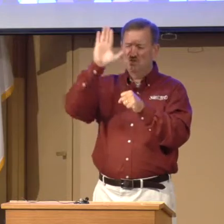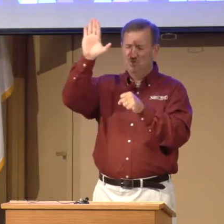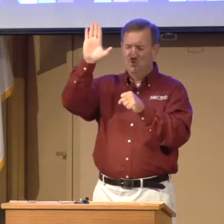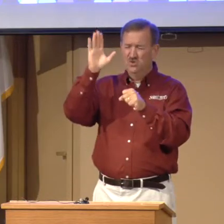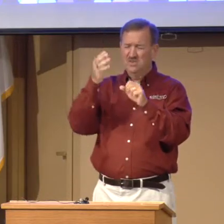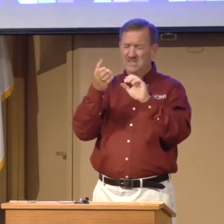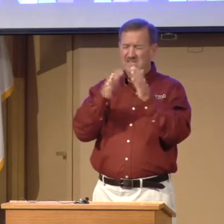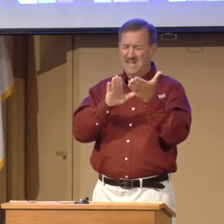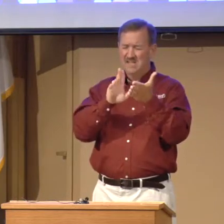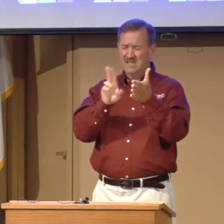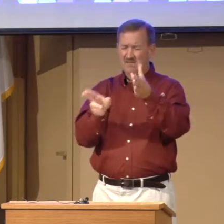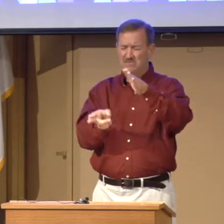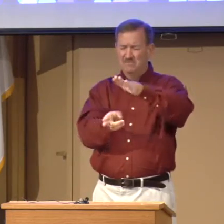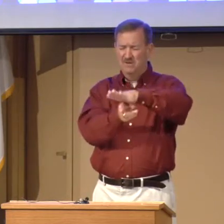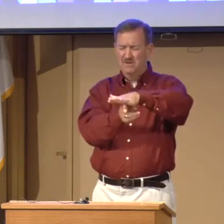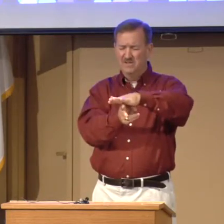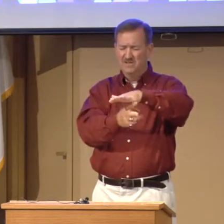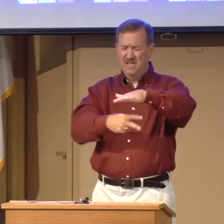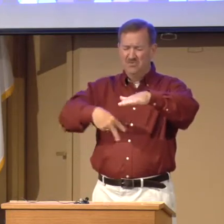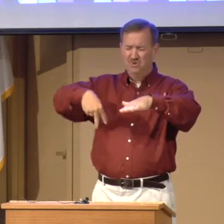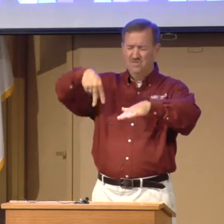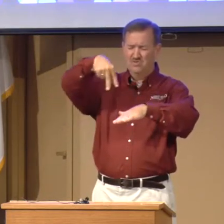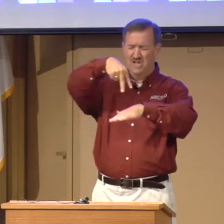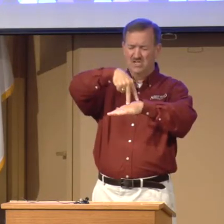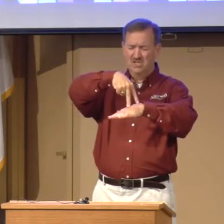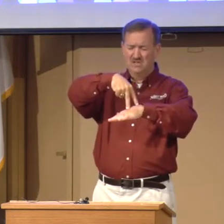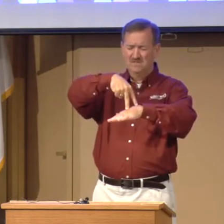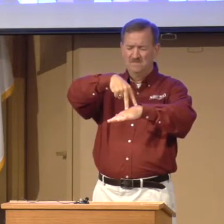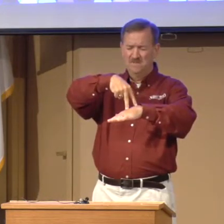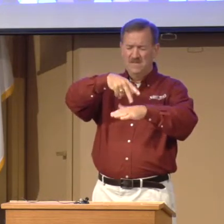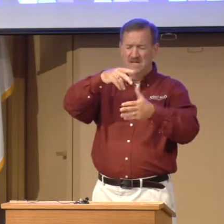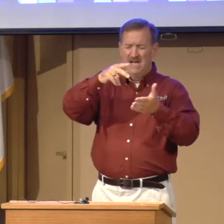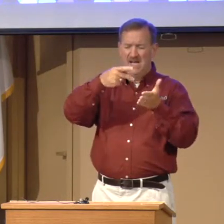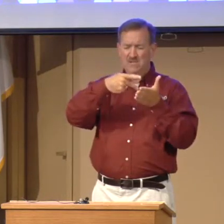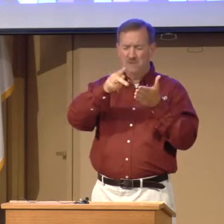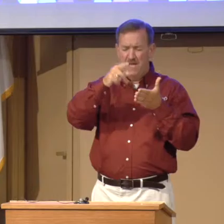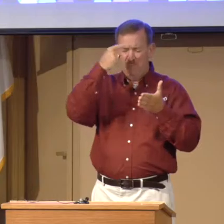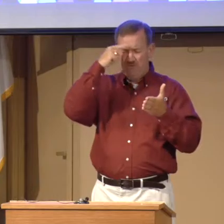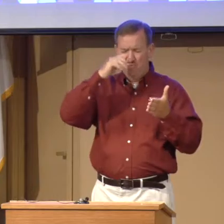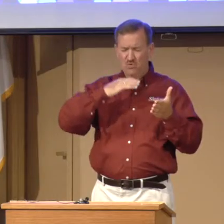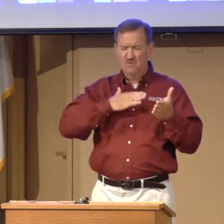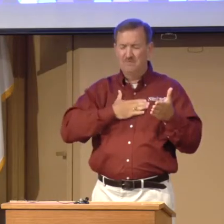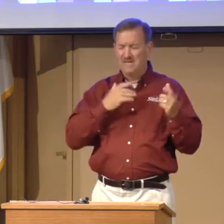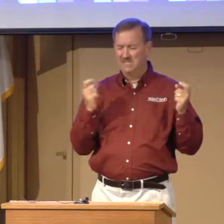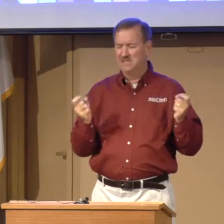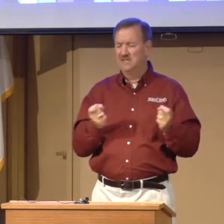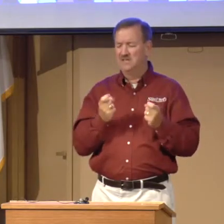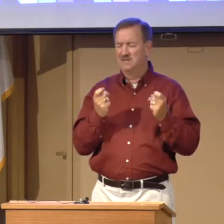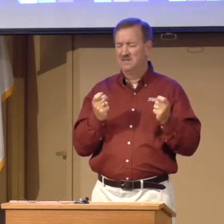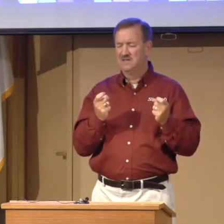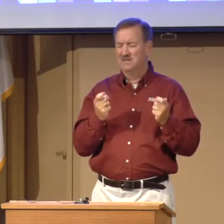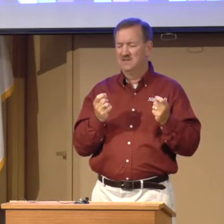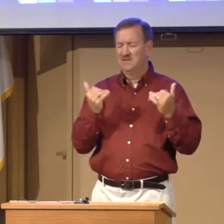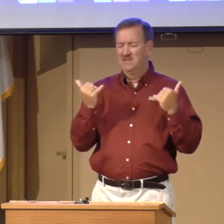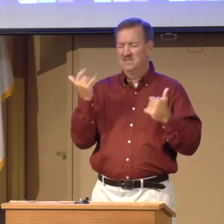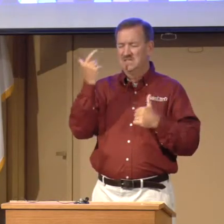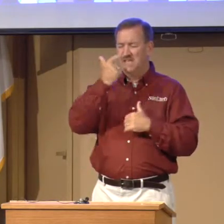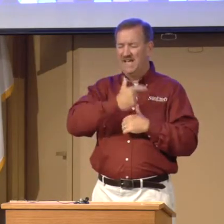your death, burial, and resurrection as payment for my sin. Today,